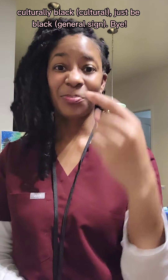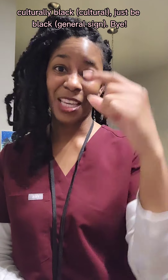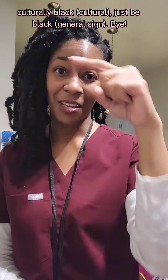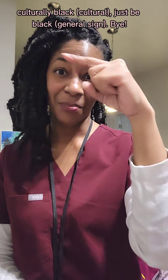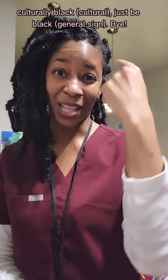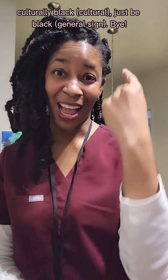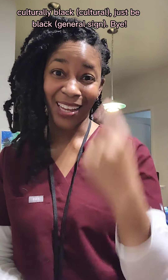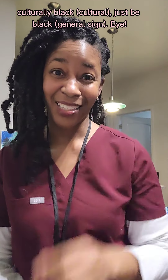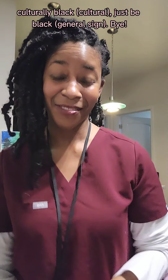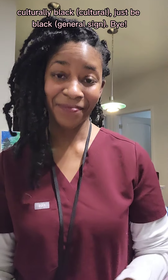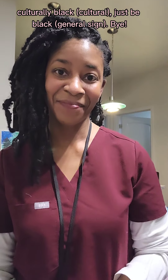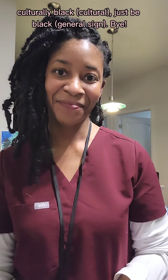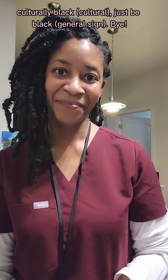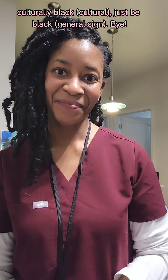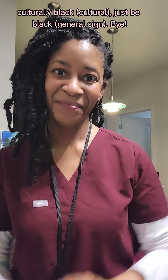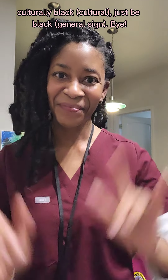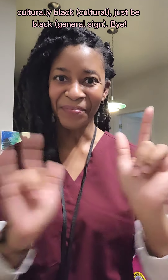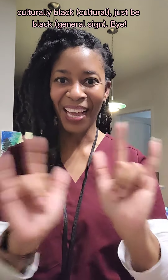be black. Bye.